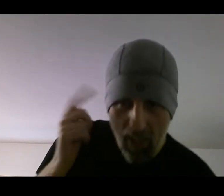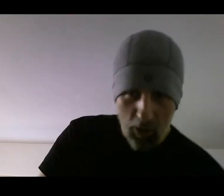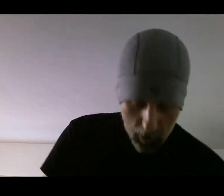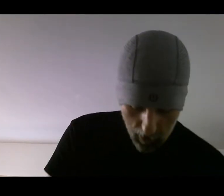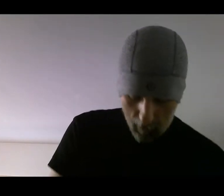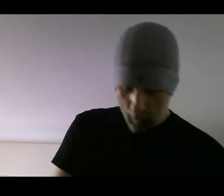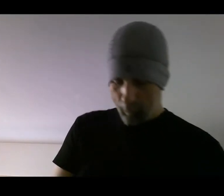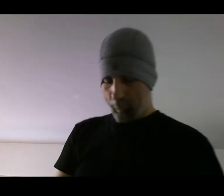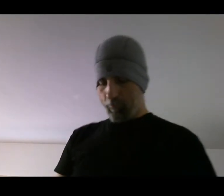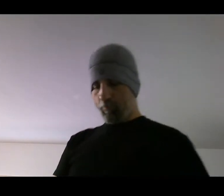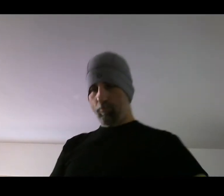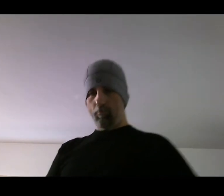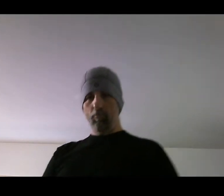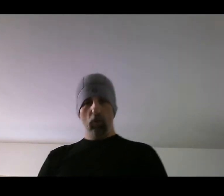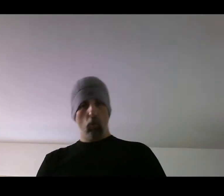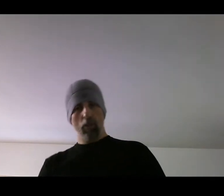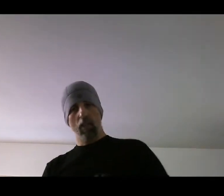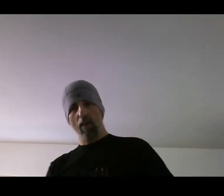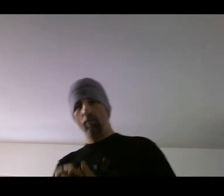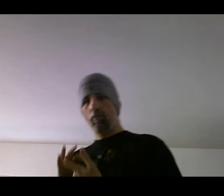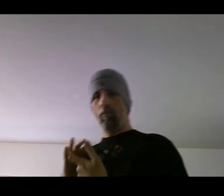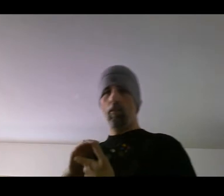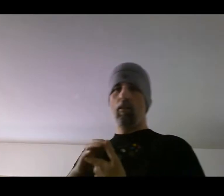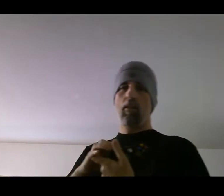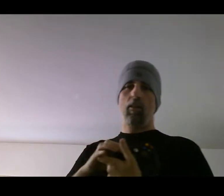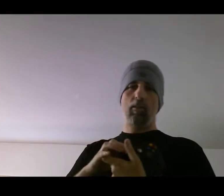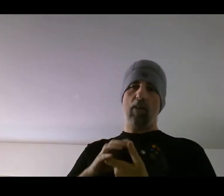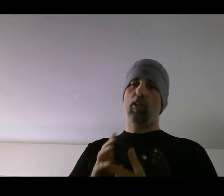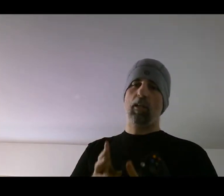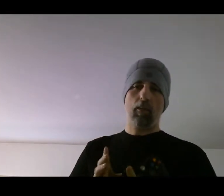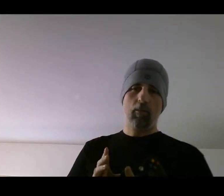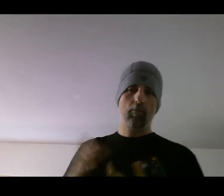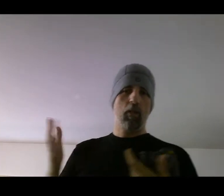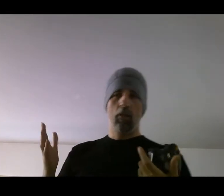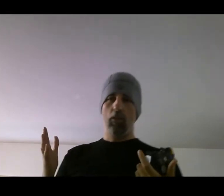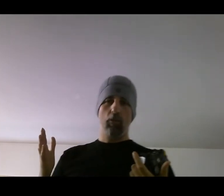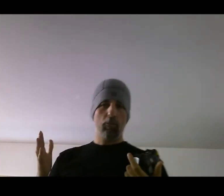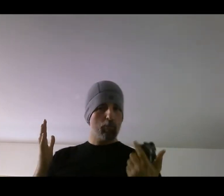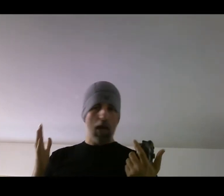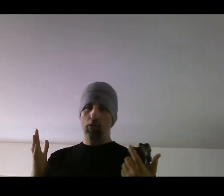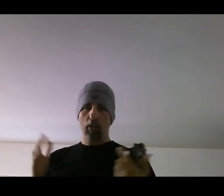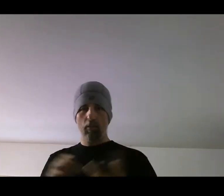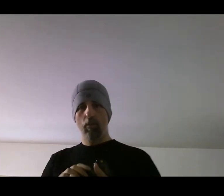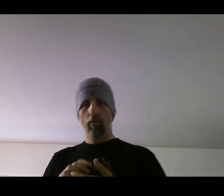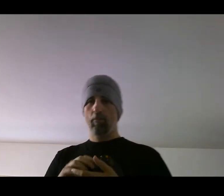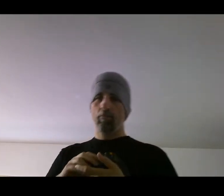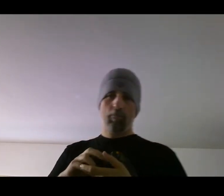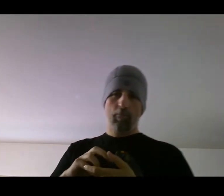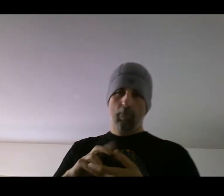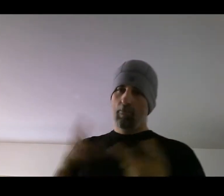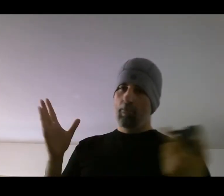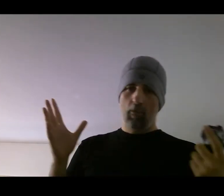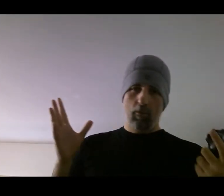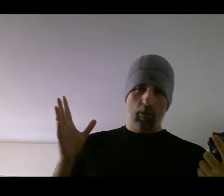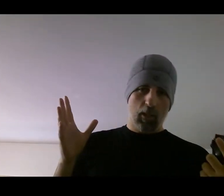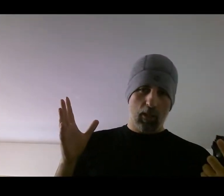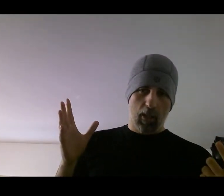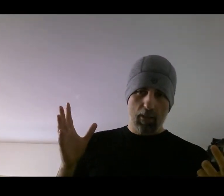Intelligently. So once again, left click, you bounce in, click it again,